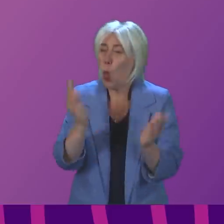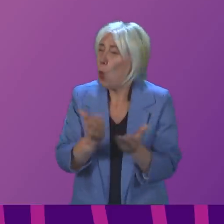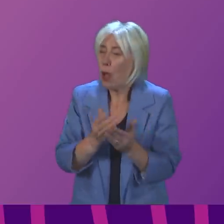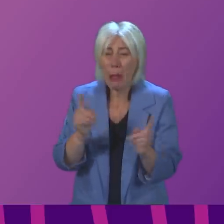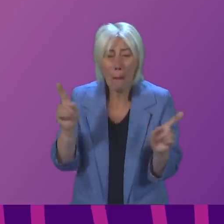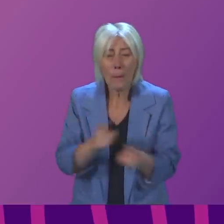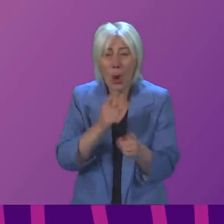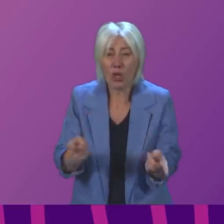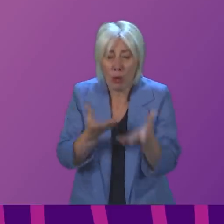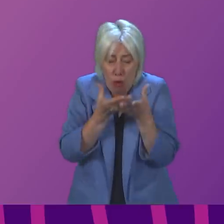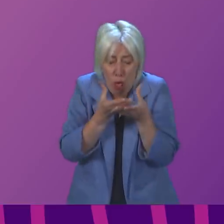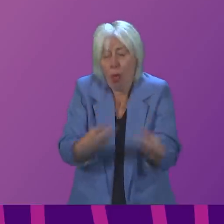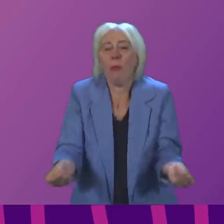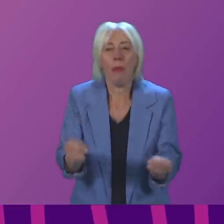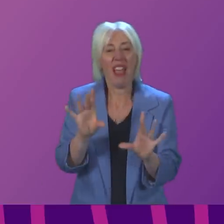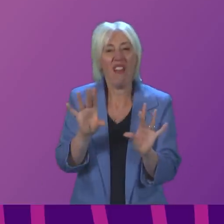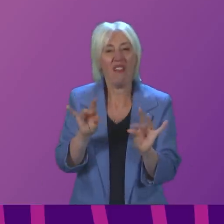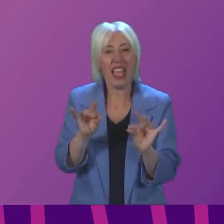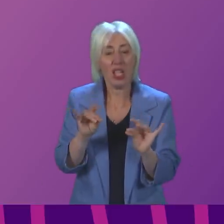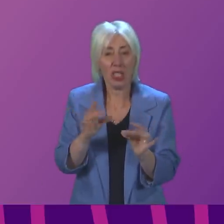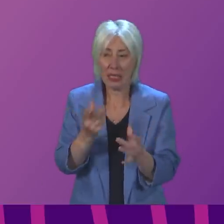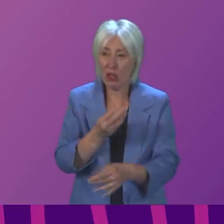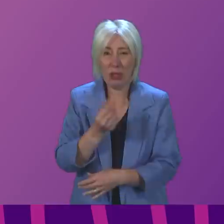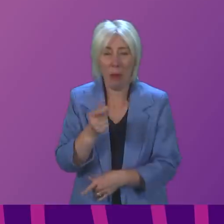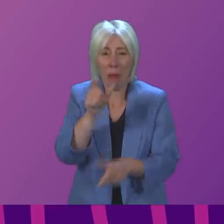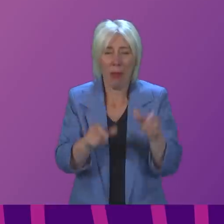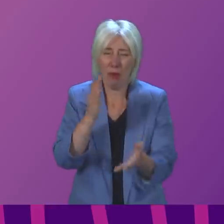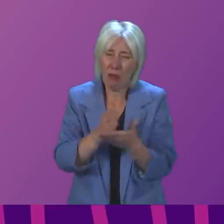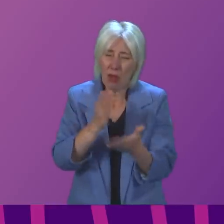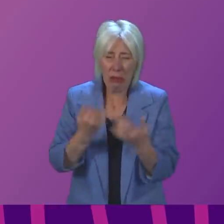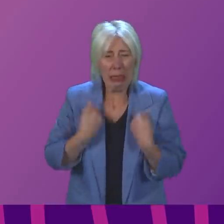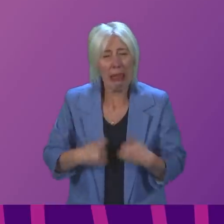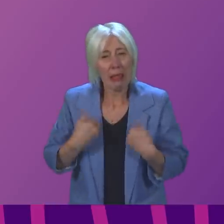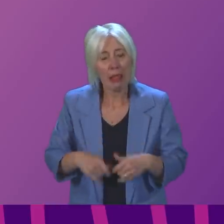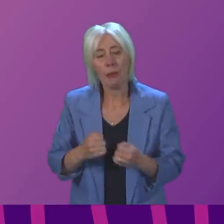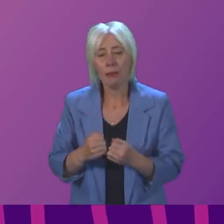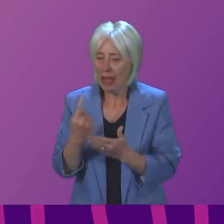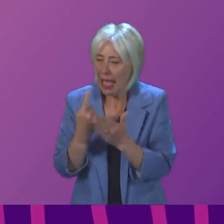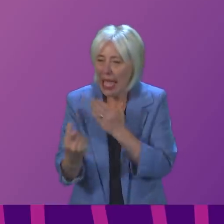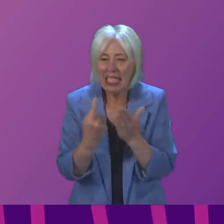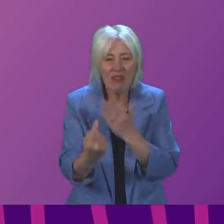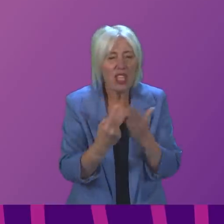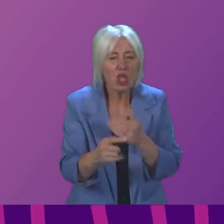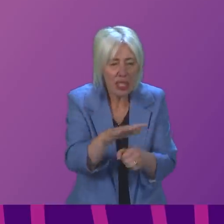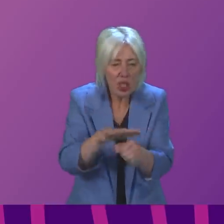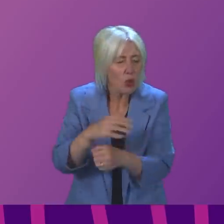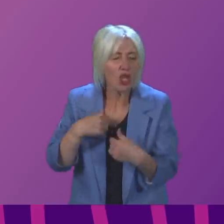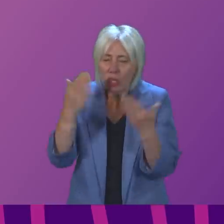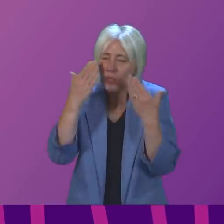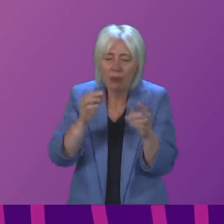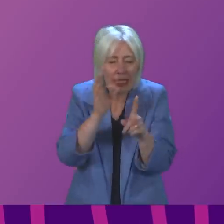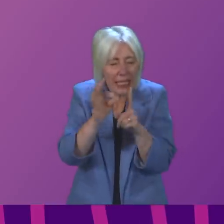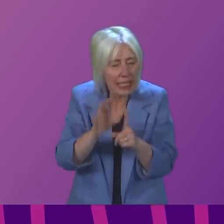completely the risk of infection in very sick patients. Individual cases, I can't go into the detail of them,